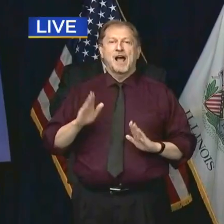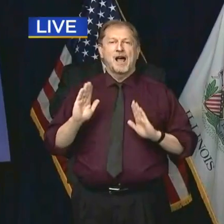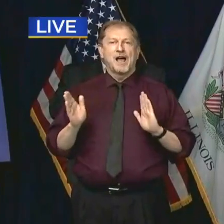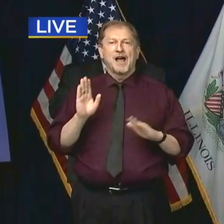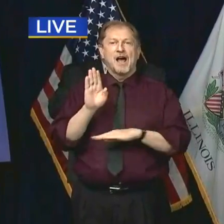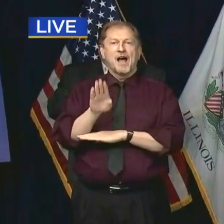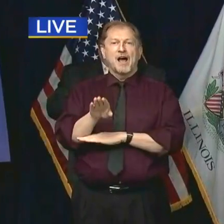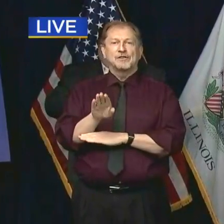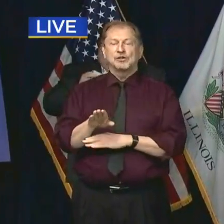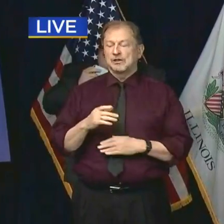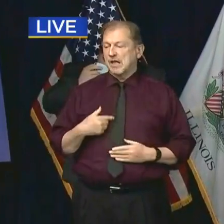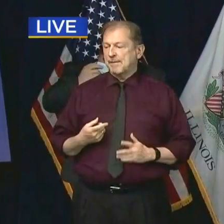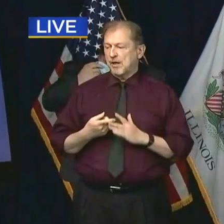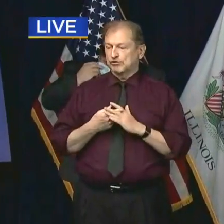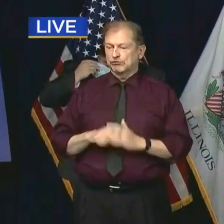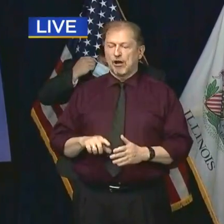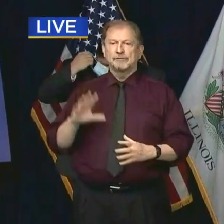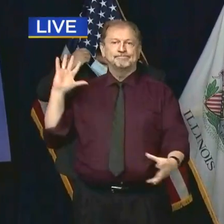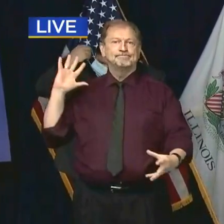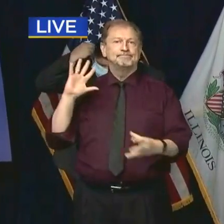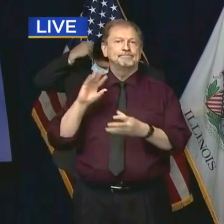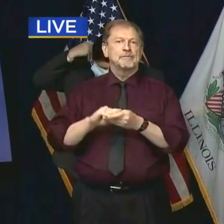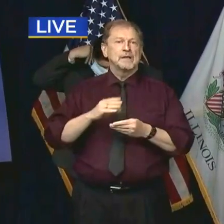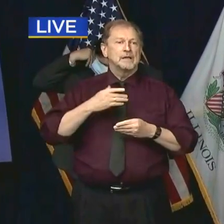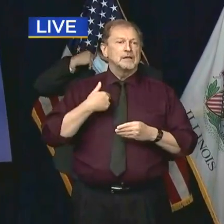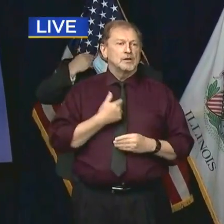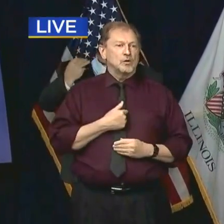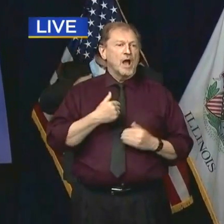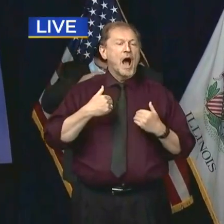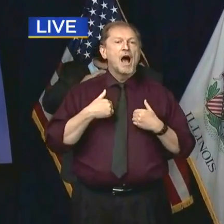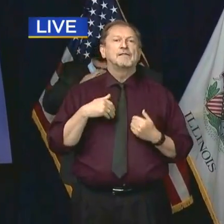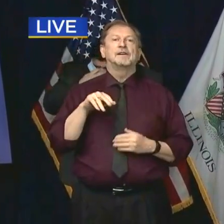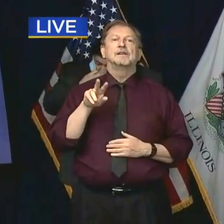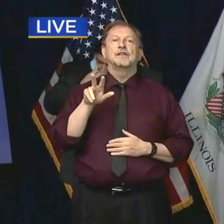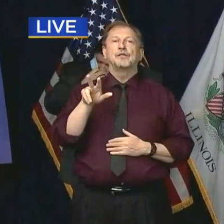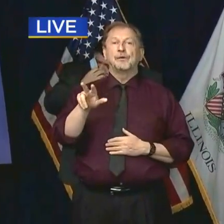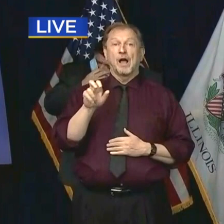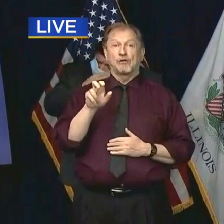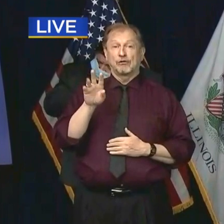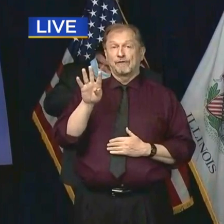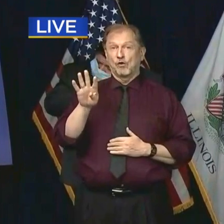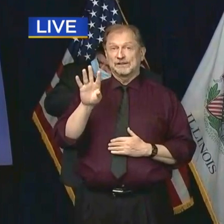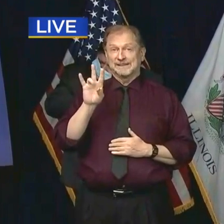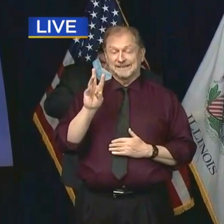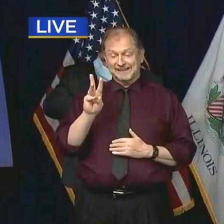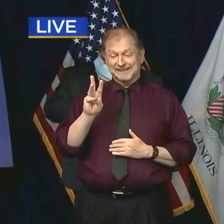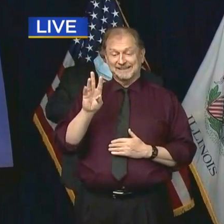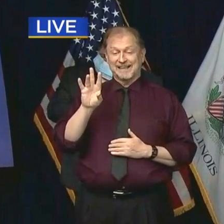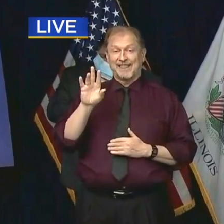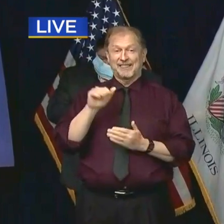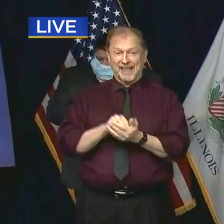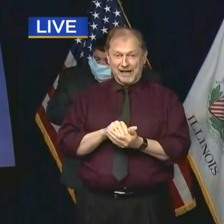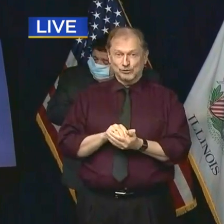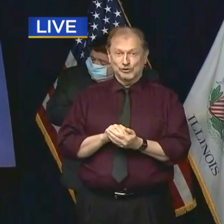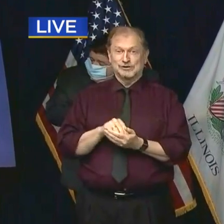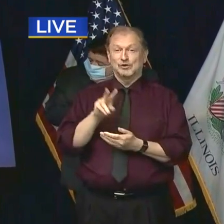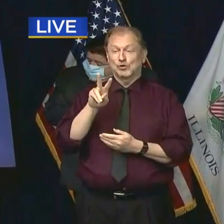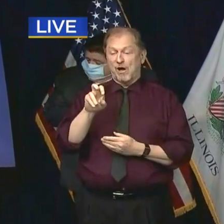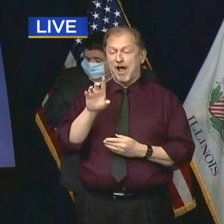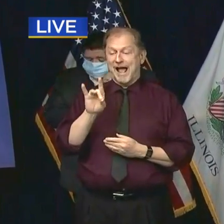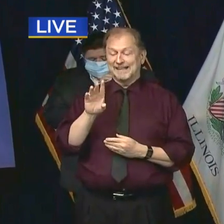To start, today we have run a total of 346,286 tests for COVID-19,